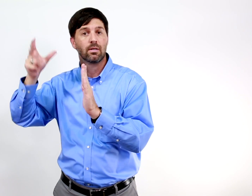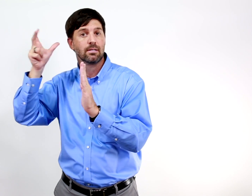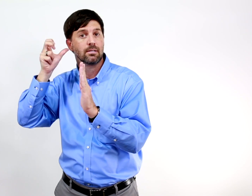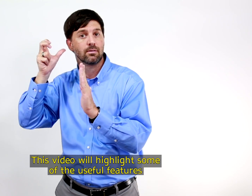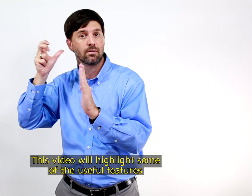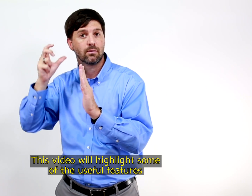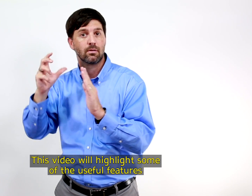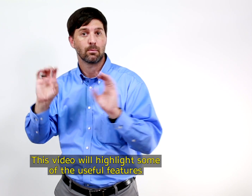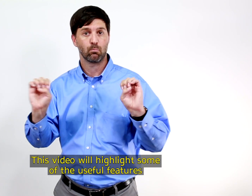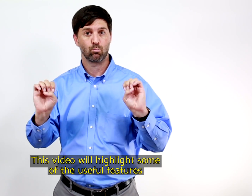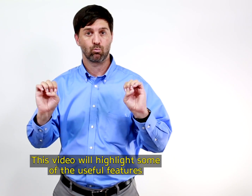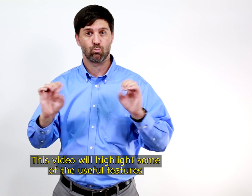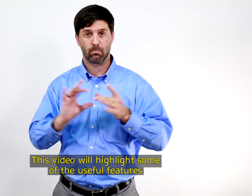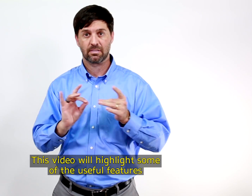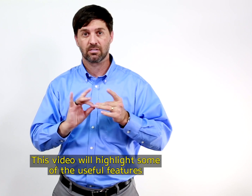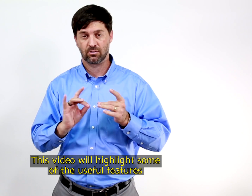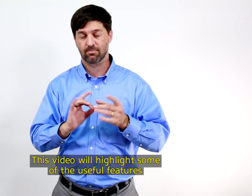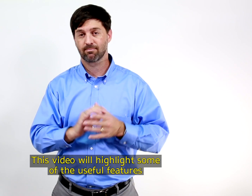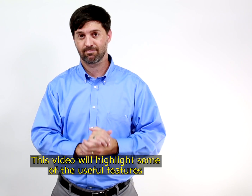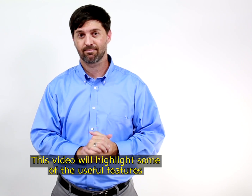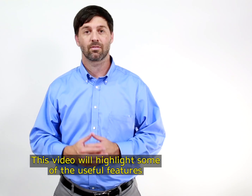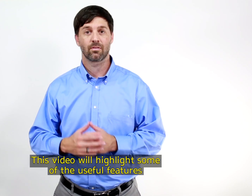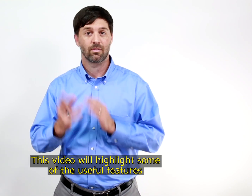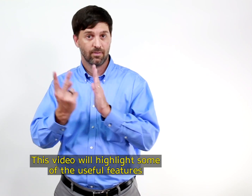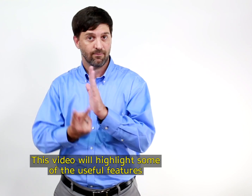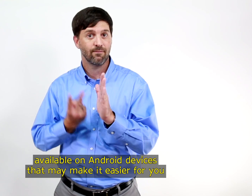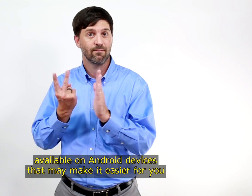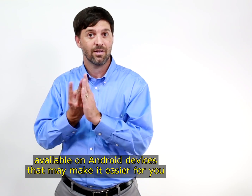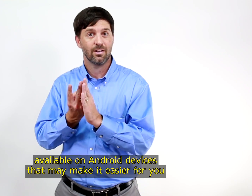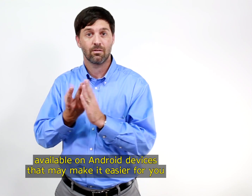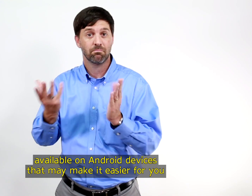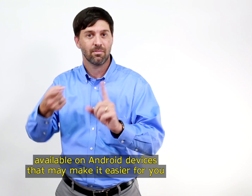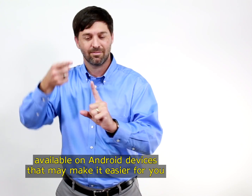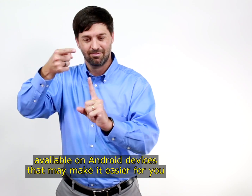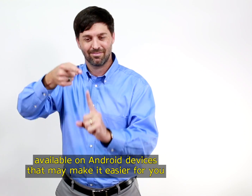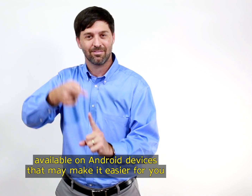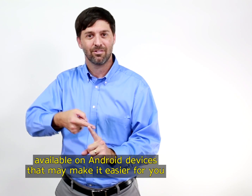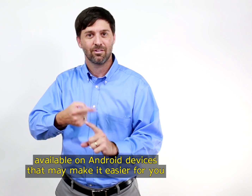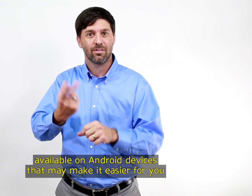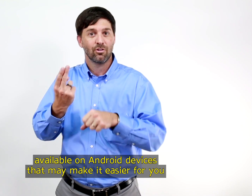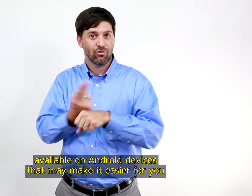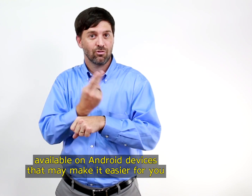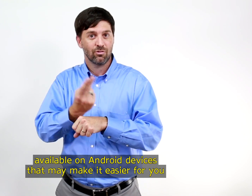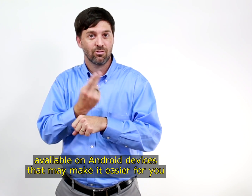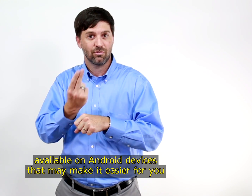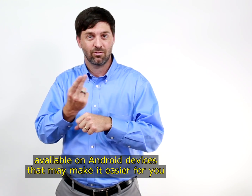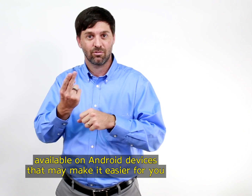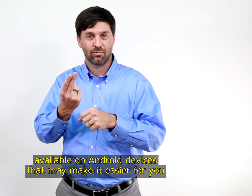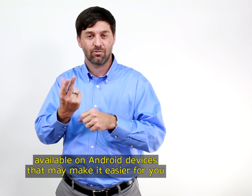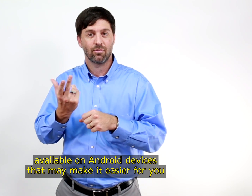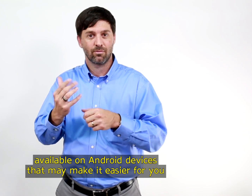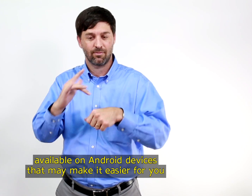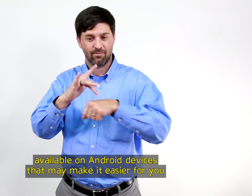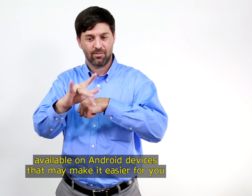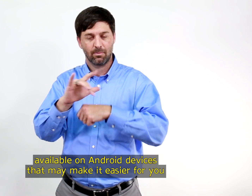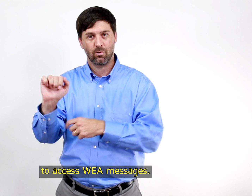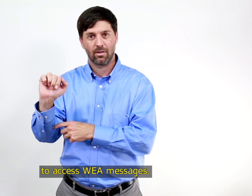This video will highlight some of the useful features available on Android devices that may make it easier for you to